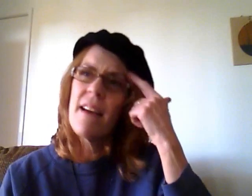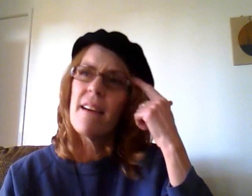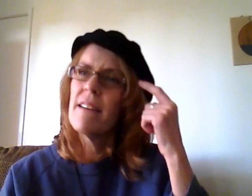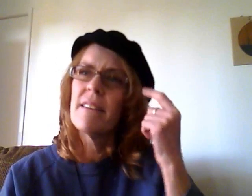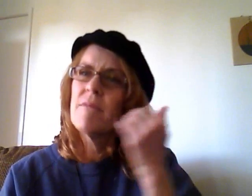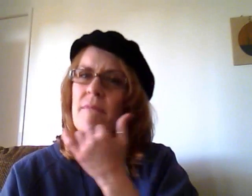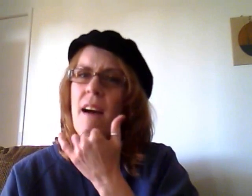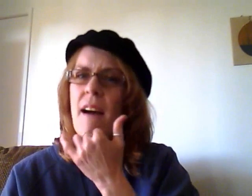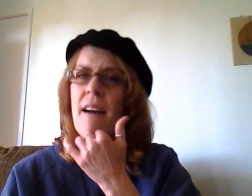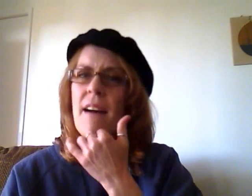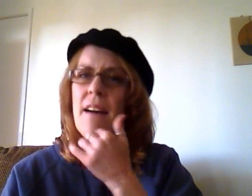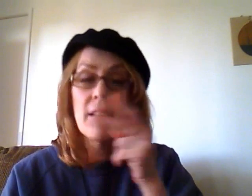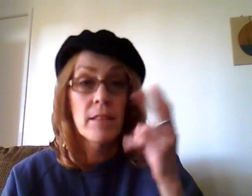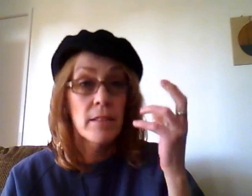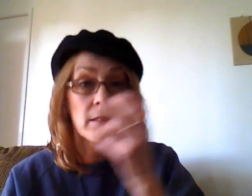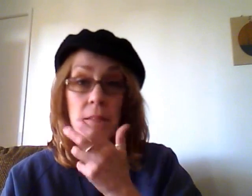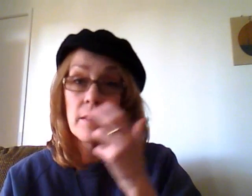Beaten, why, for?